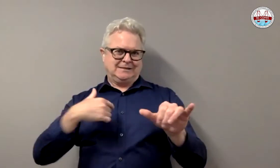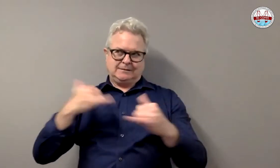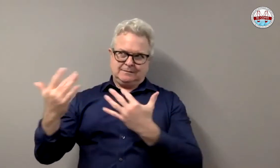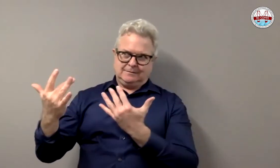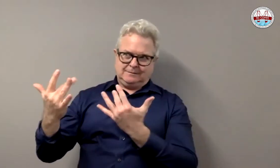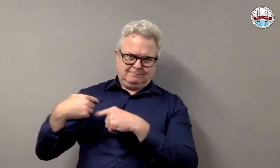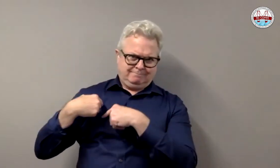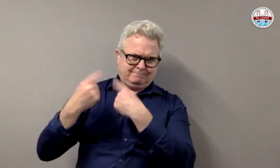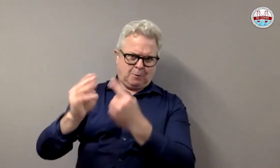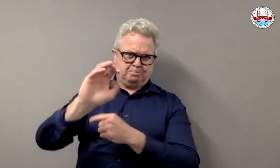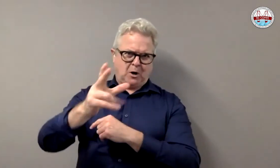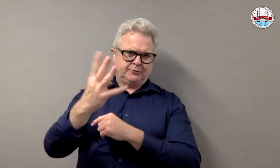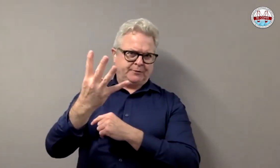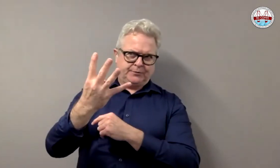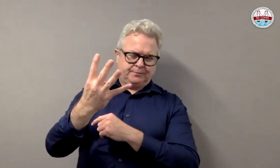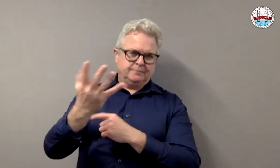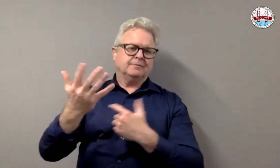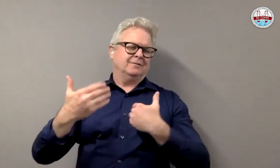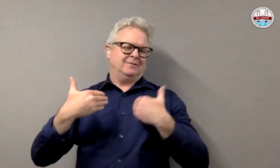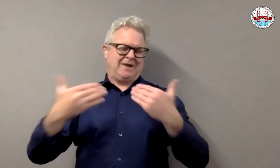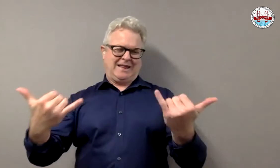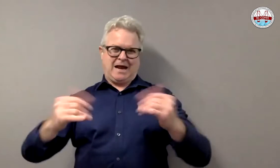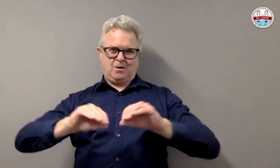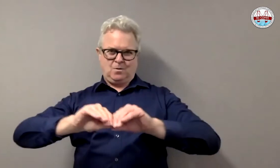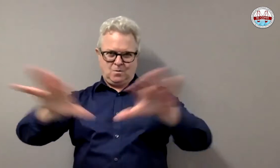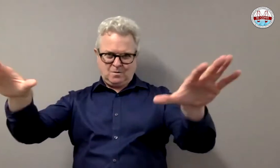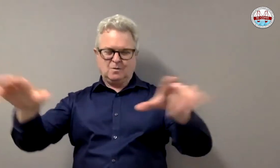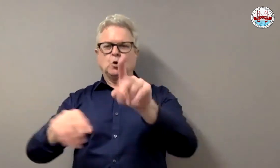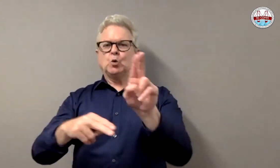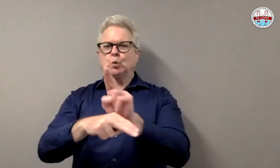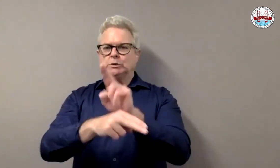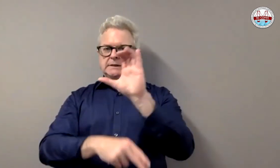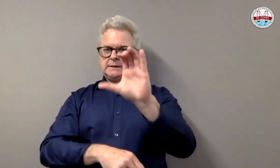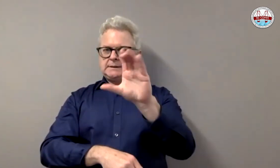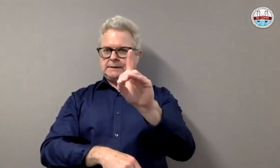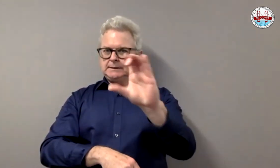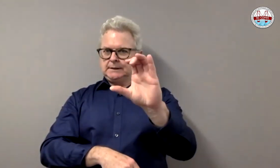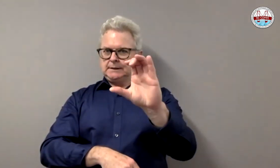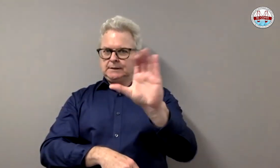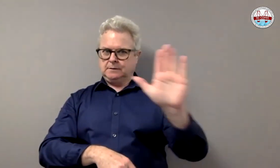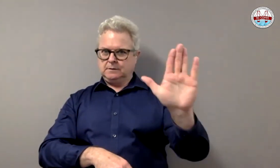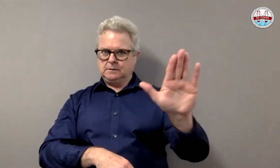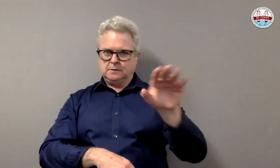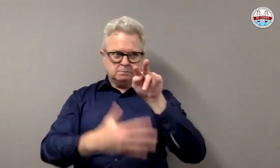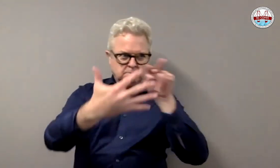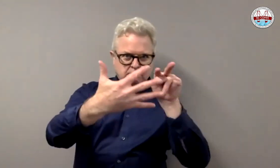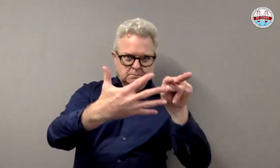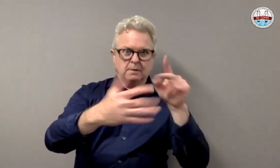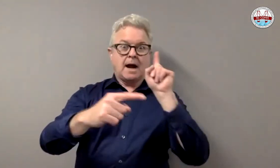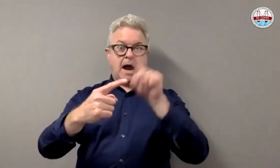developing this system because they haven't updated it since the announcement of March 4th. Okay. So for now, you want to go